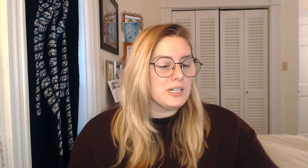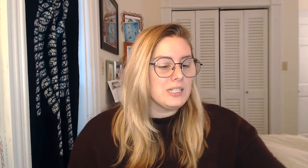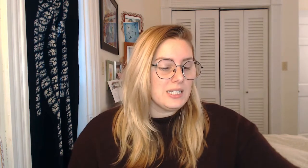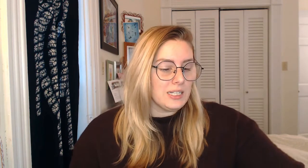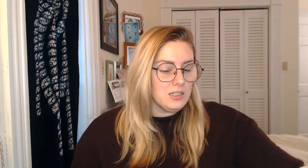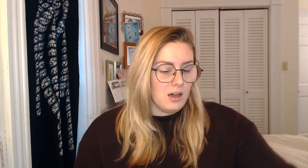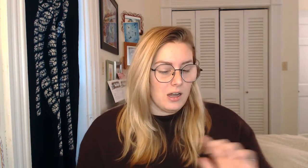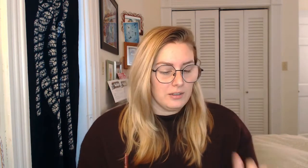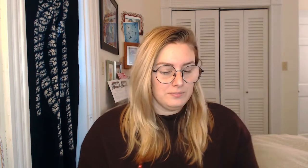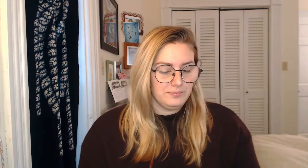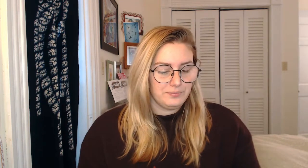to sing along.